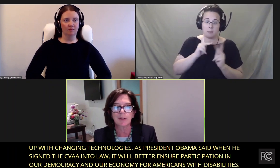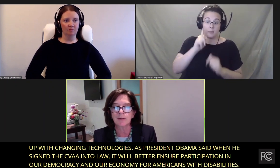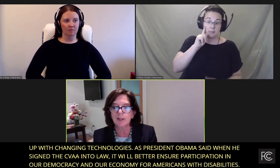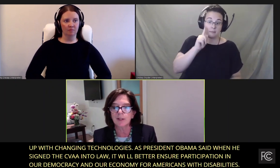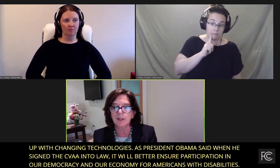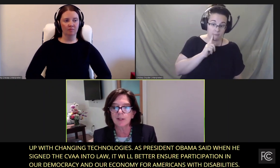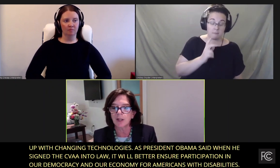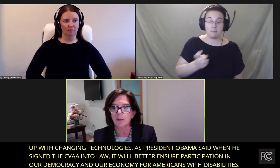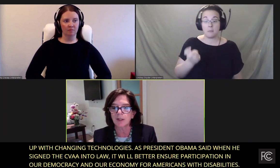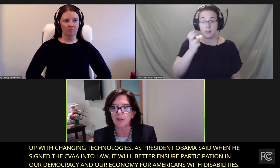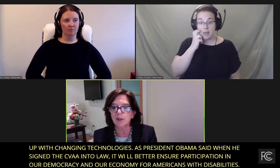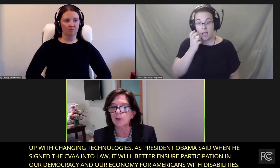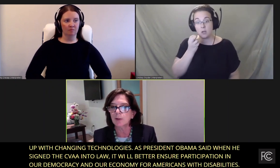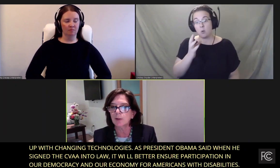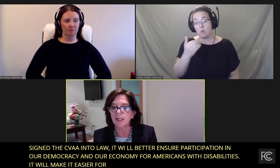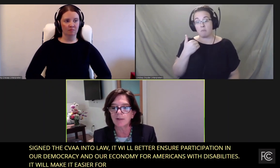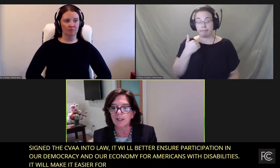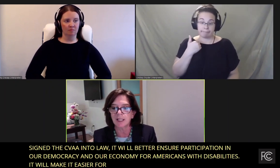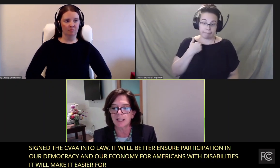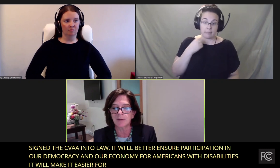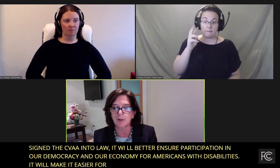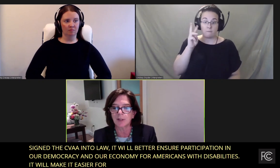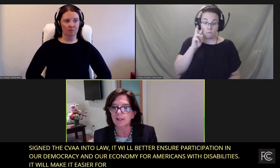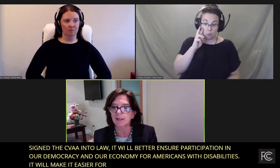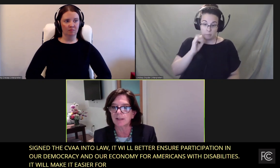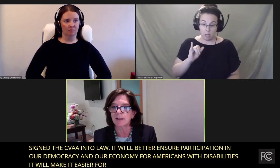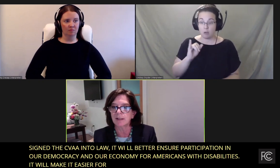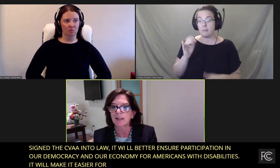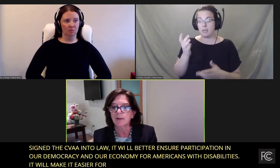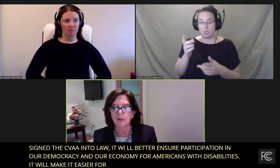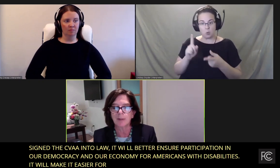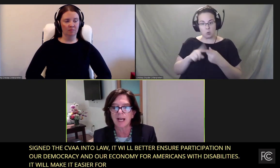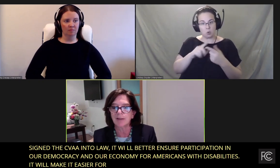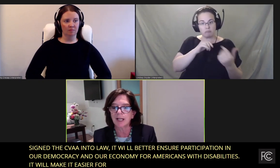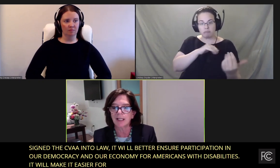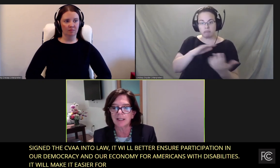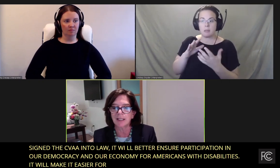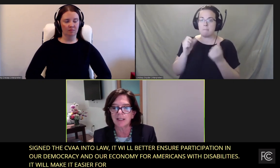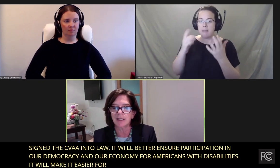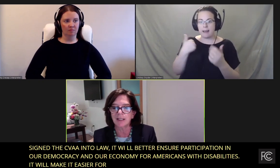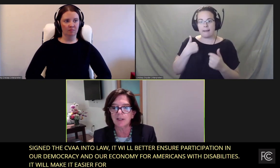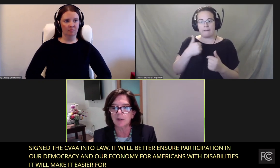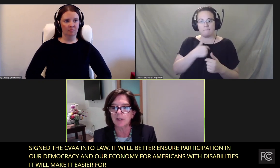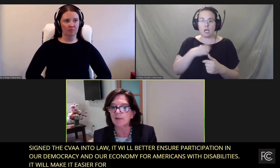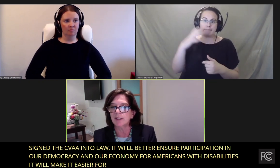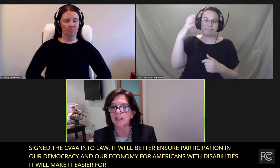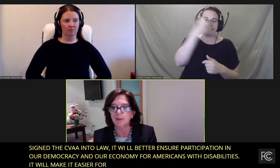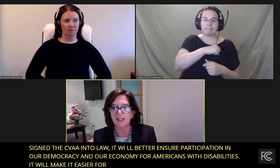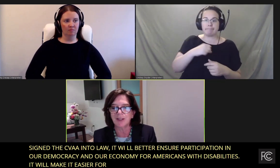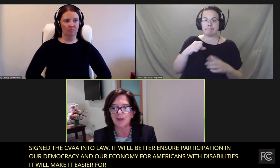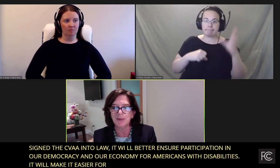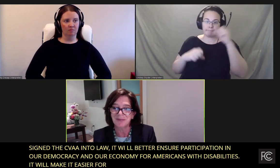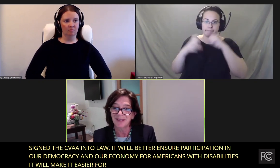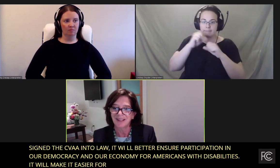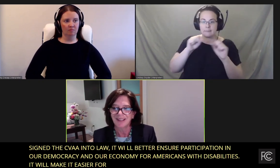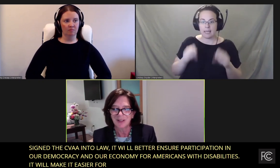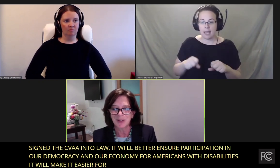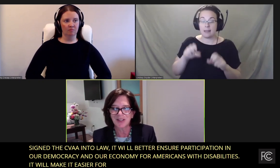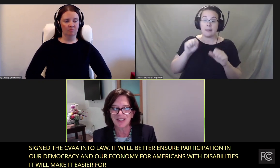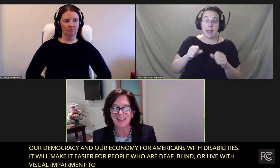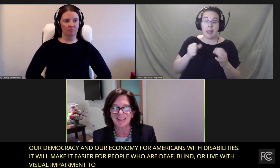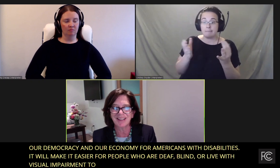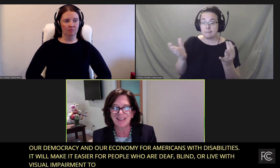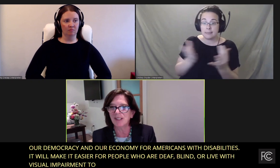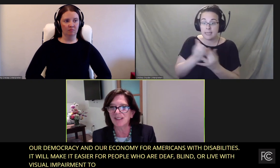or live with a visual impairment to do what many of us take for granted, from navigating a TV or DVD menu, Diane